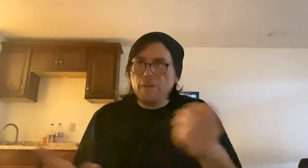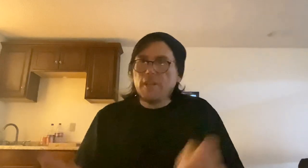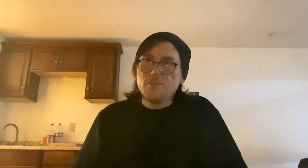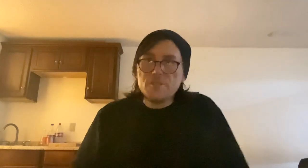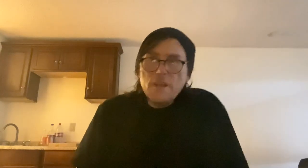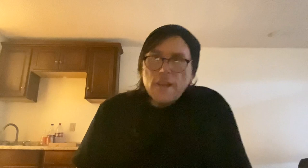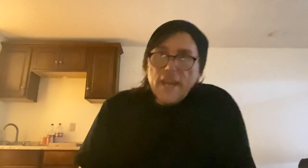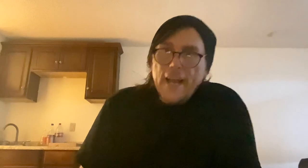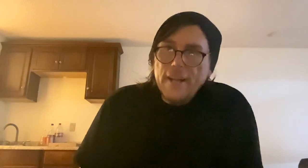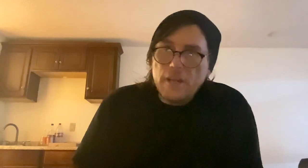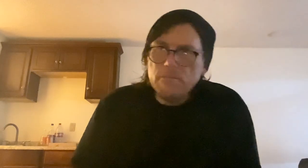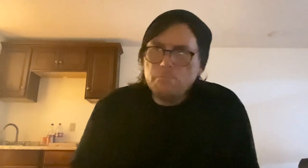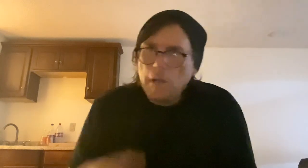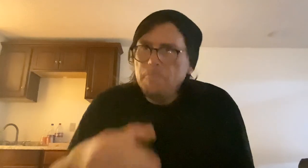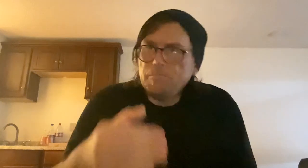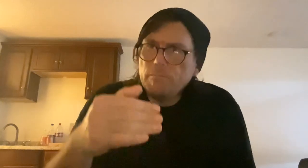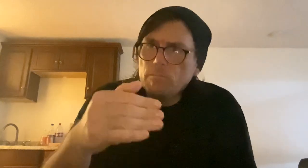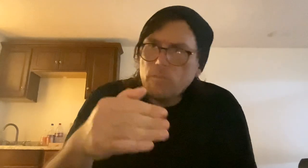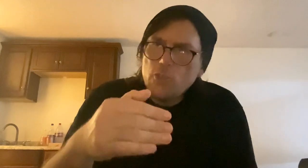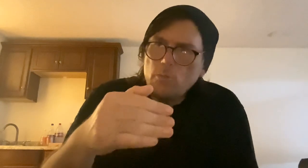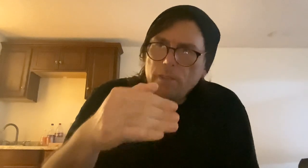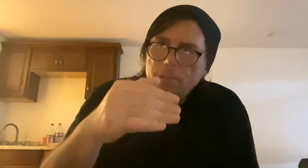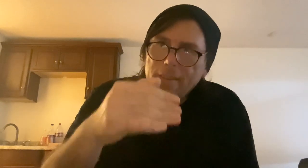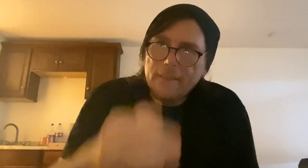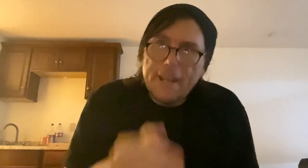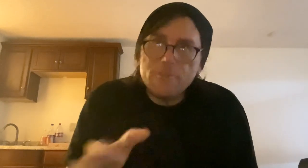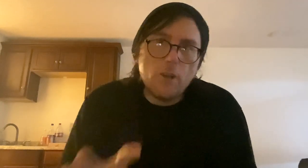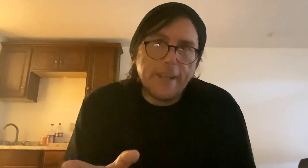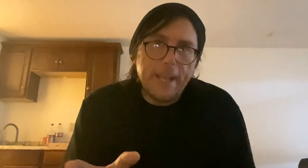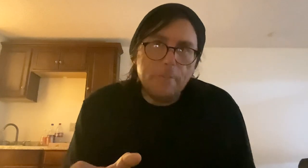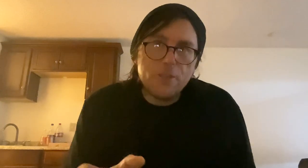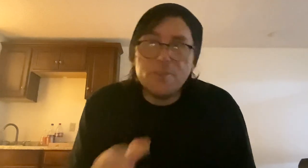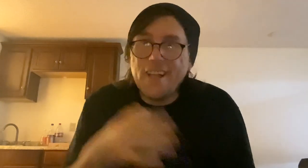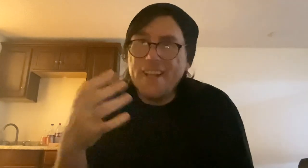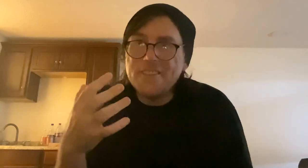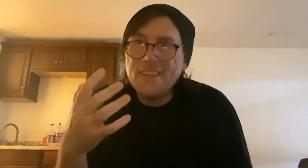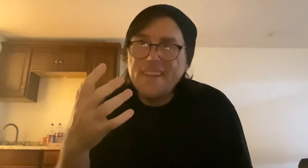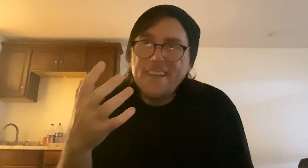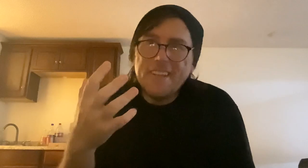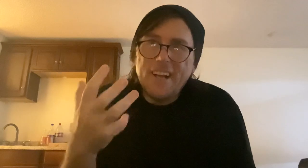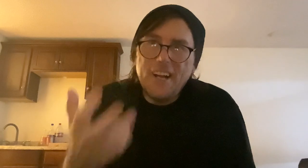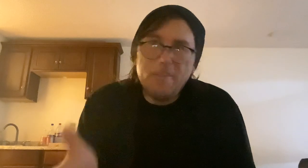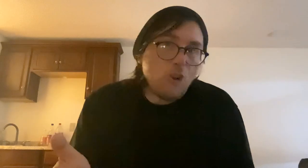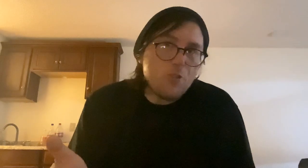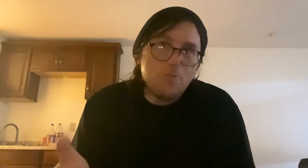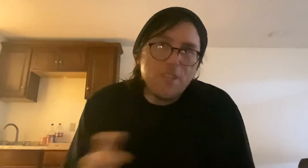characters. You know, but show them life-drawing images, not cartoon stuff.